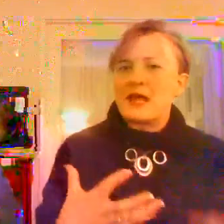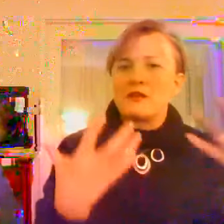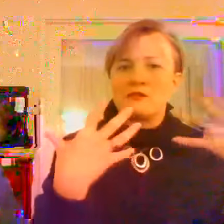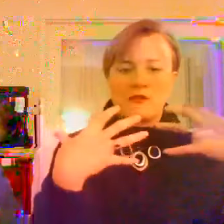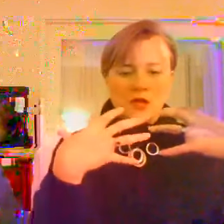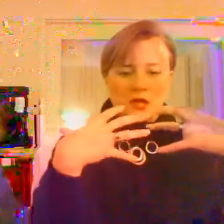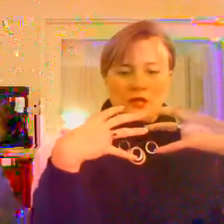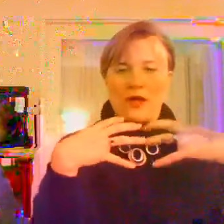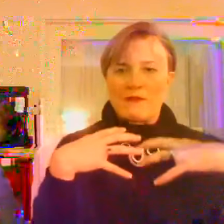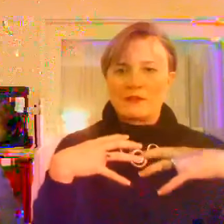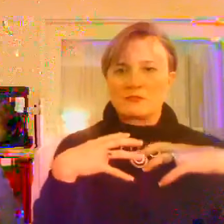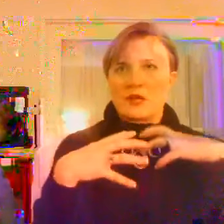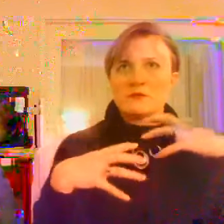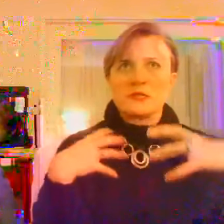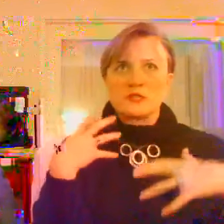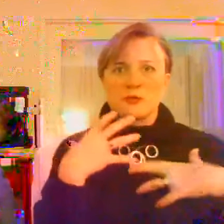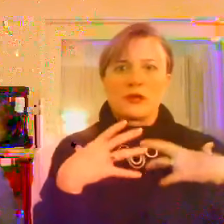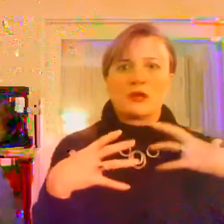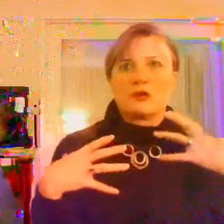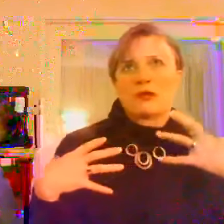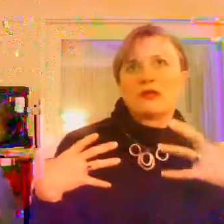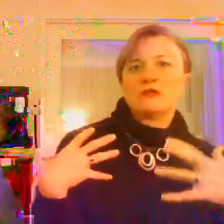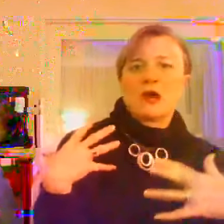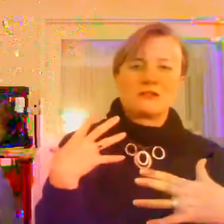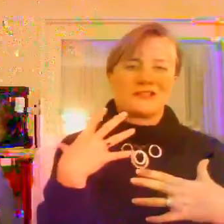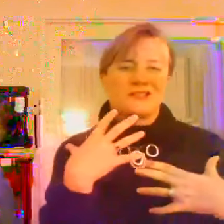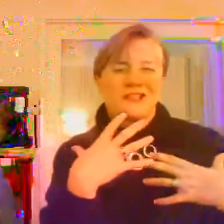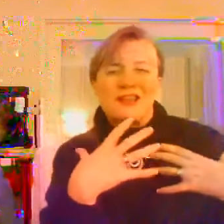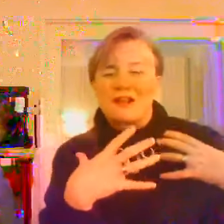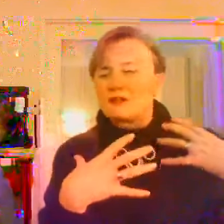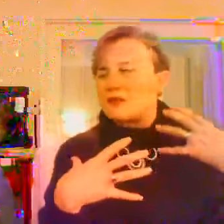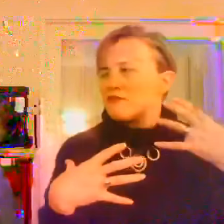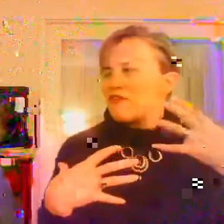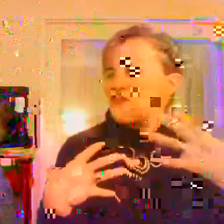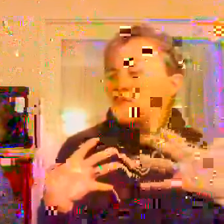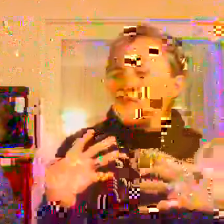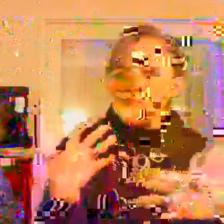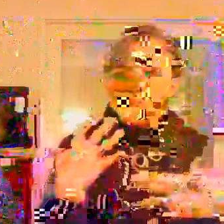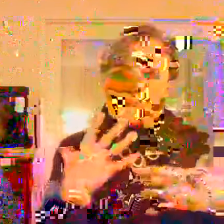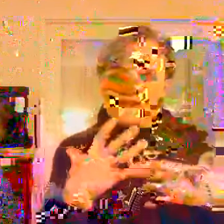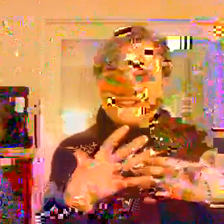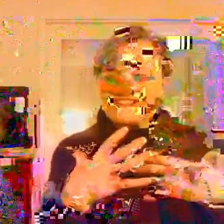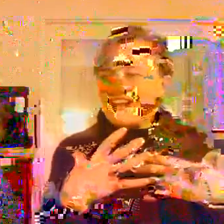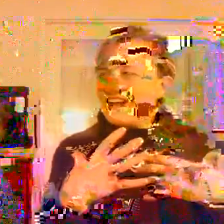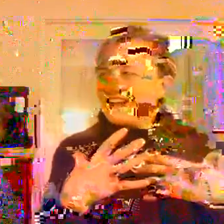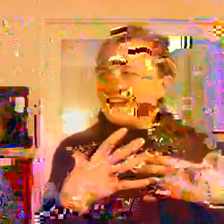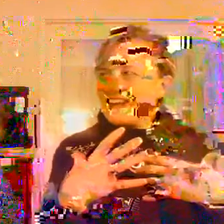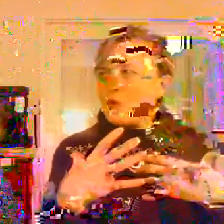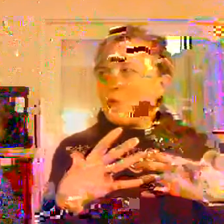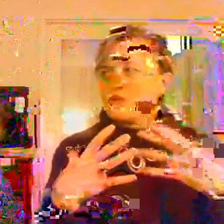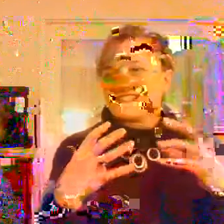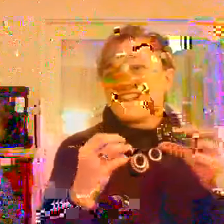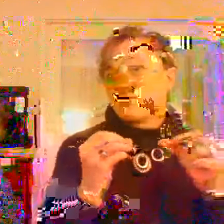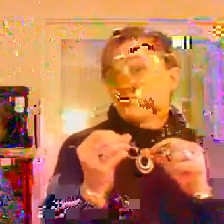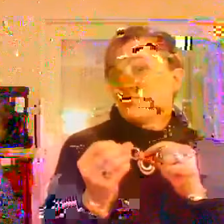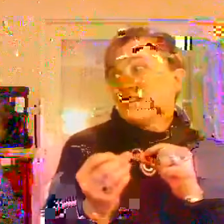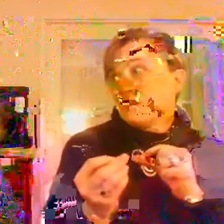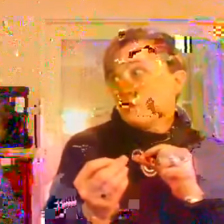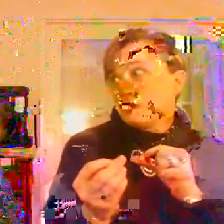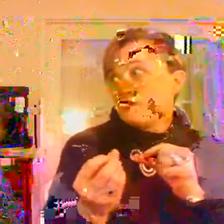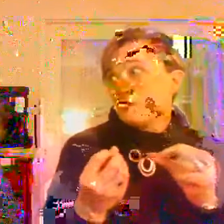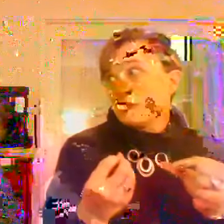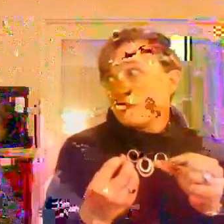instead of, you know, having some time to integrate it and go, okay, how does that sit? How does that fit? What is that? Does that